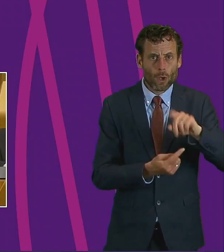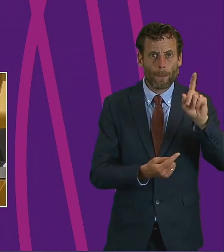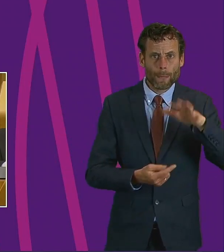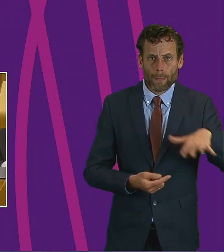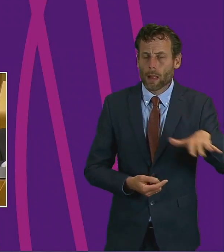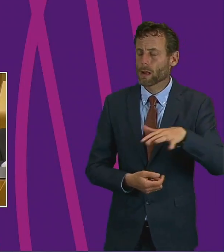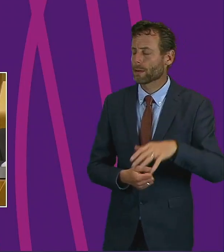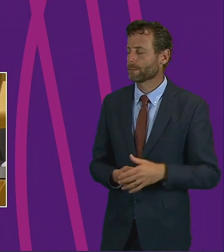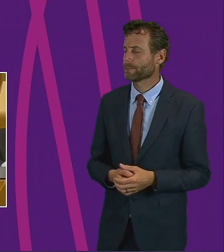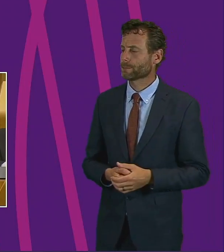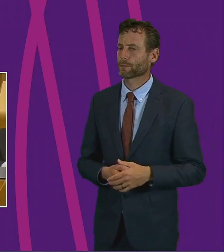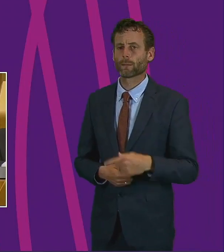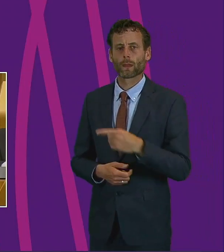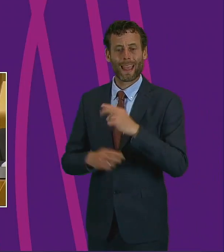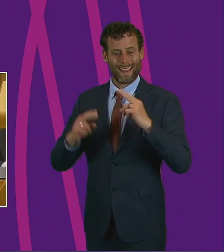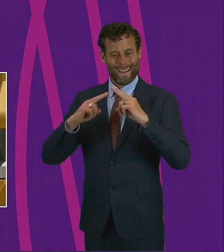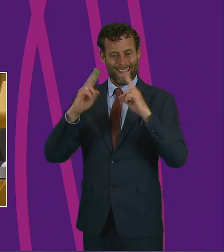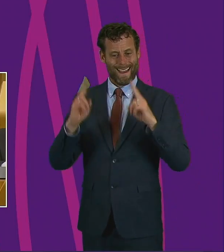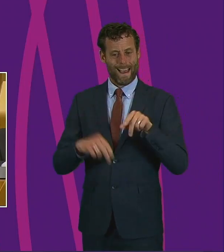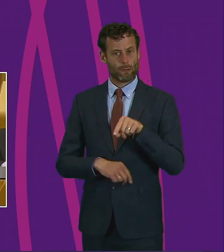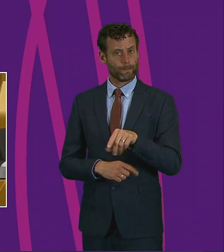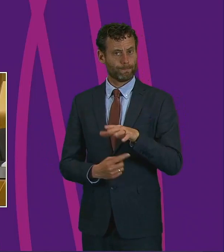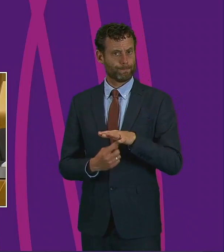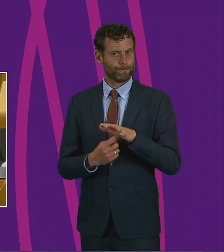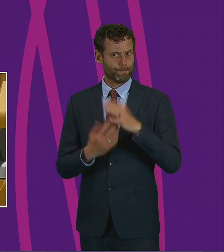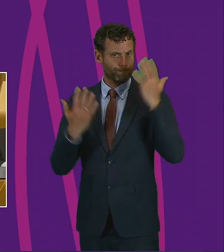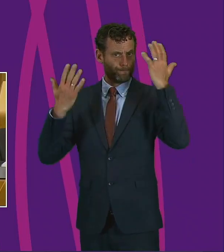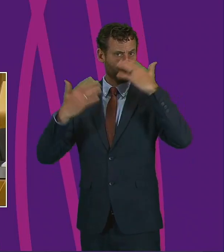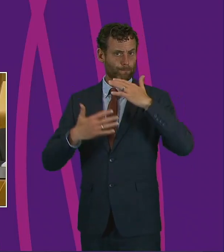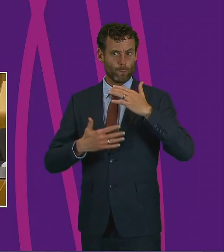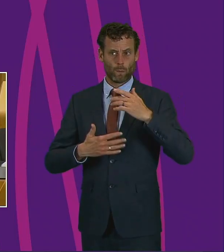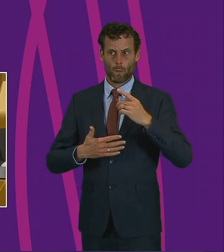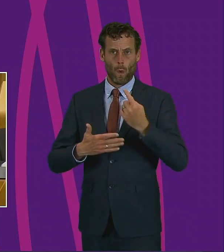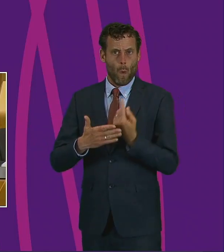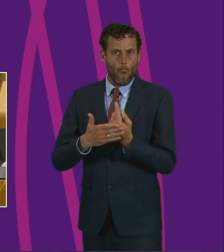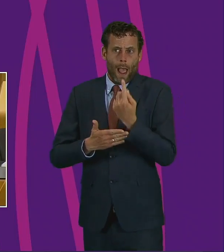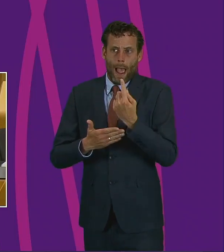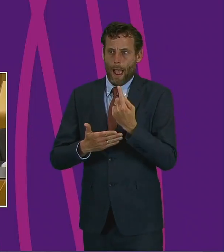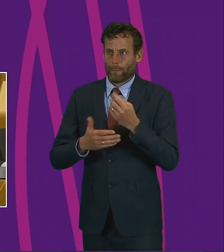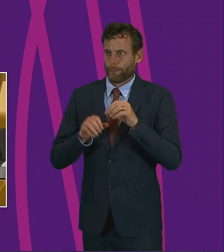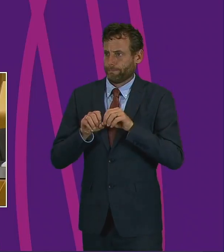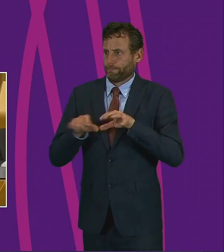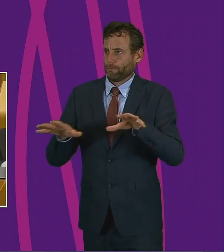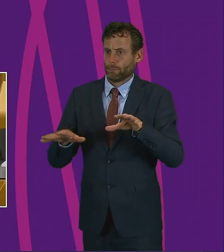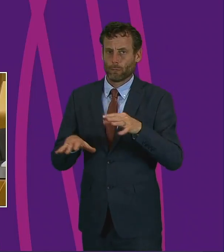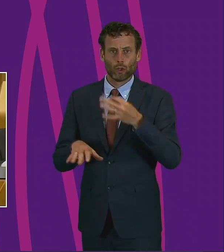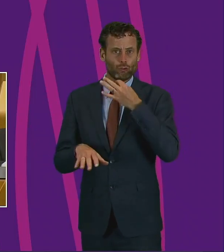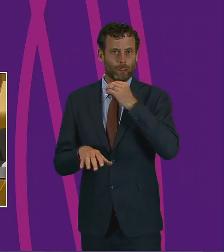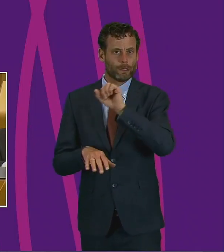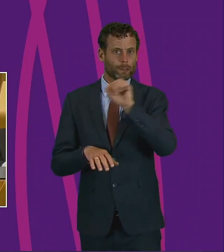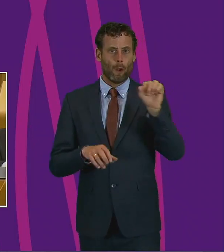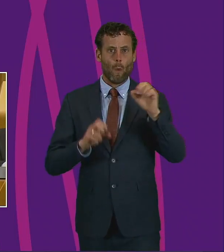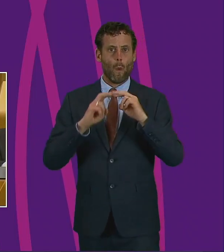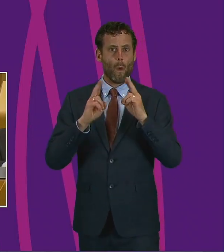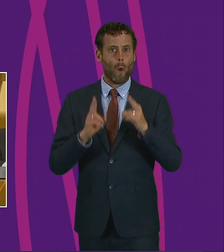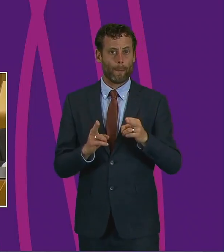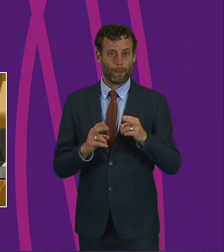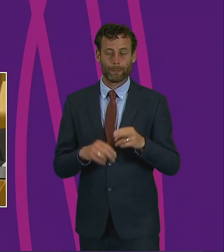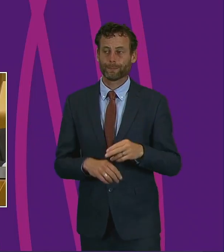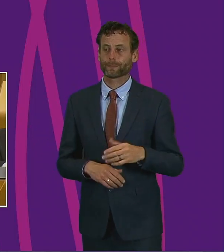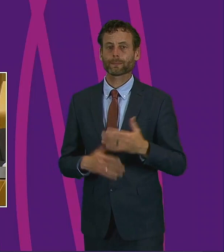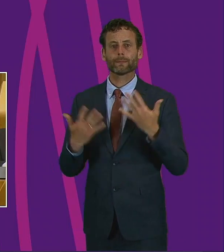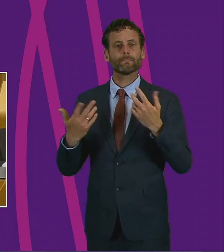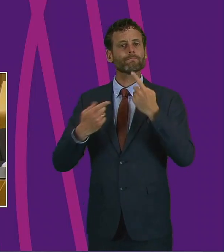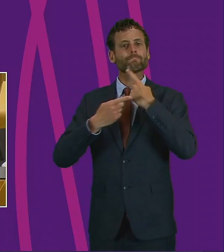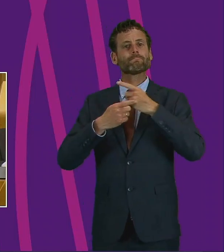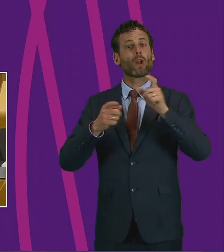Presiding officer, the question of housing is central to this pandemic and has already featured in members' contributions. People are being instructed to stay at